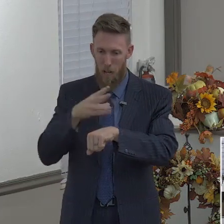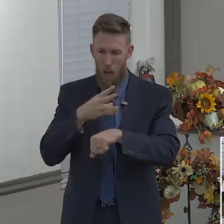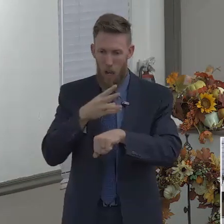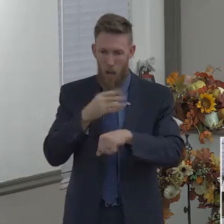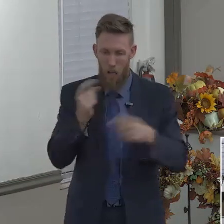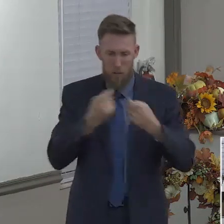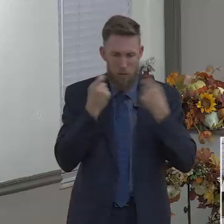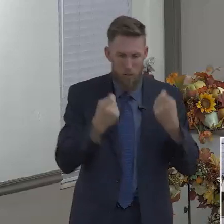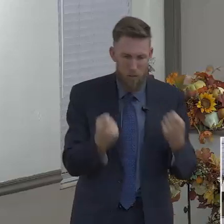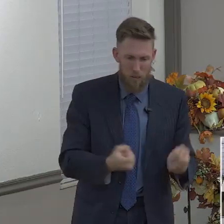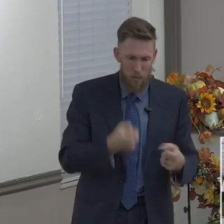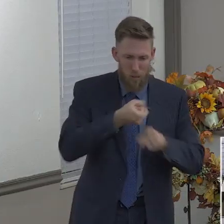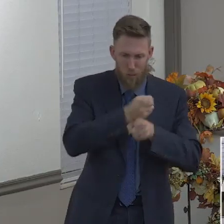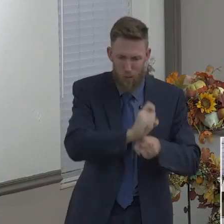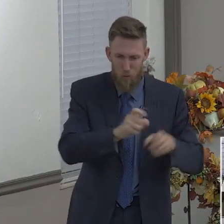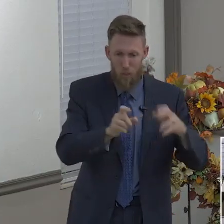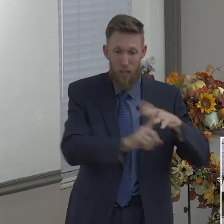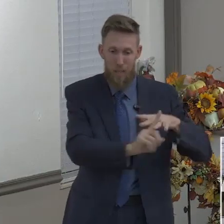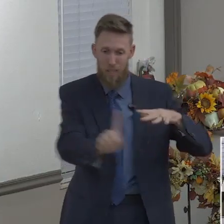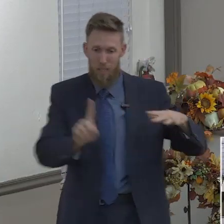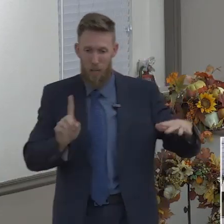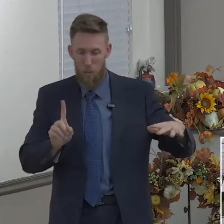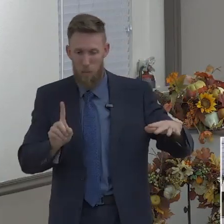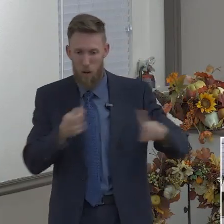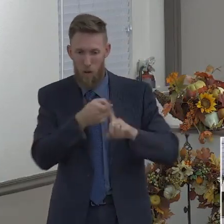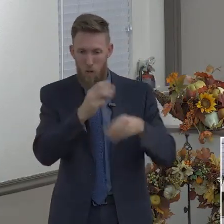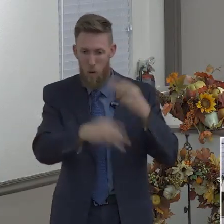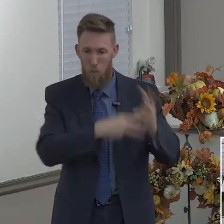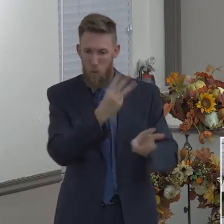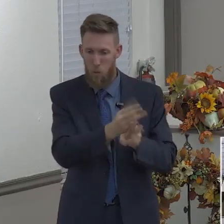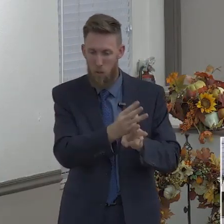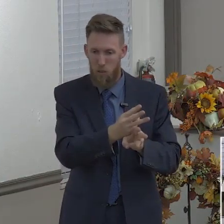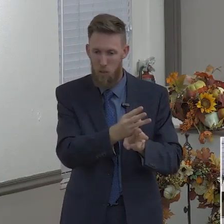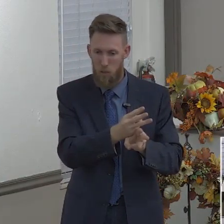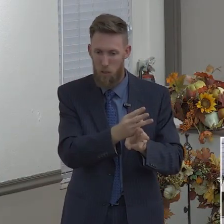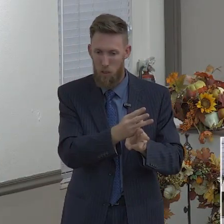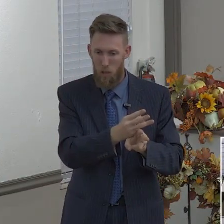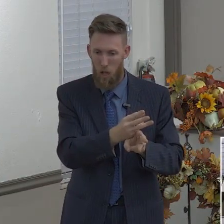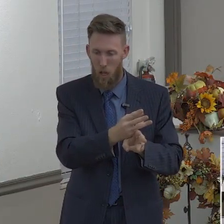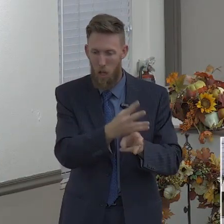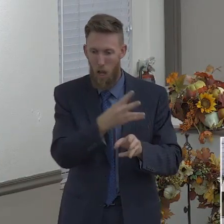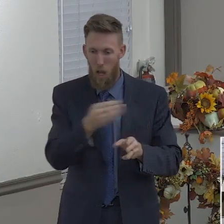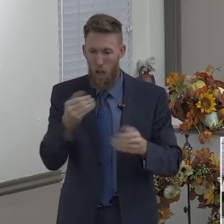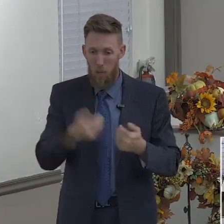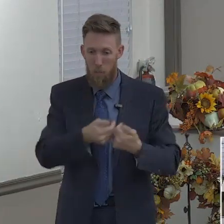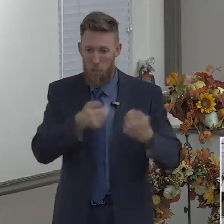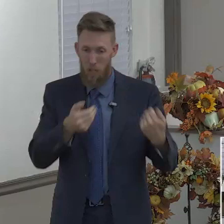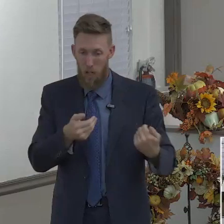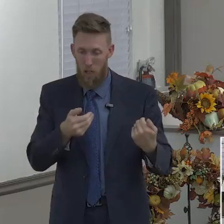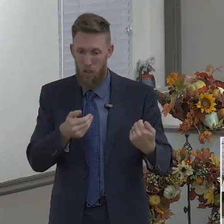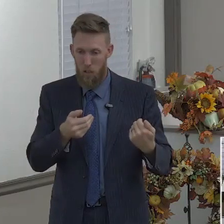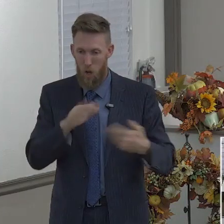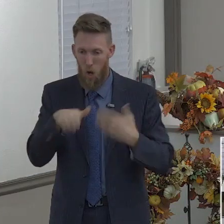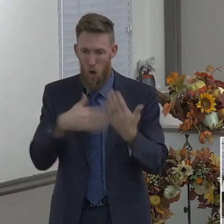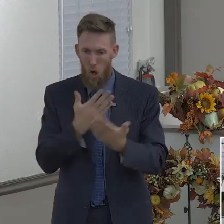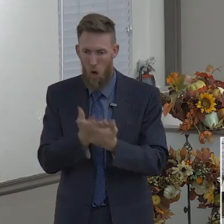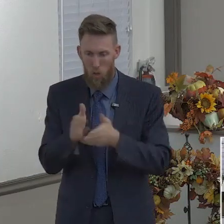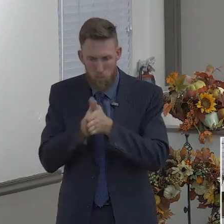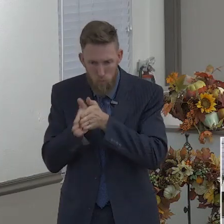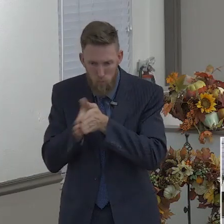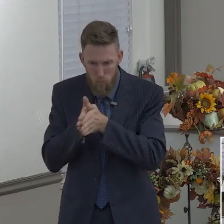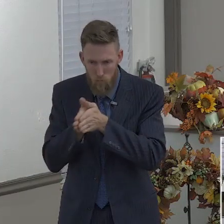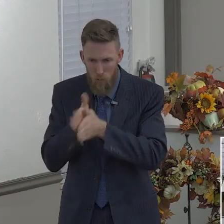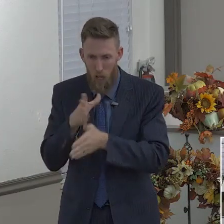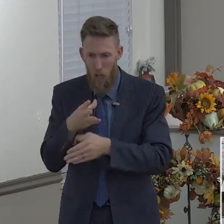and besides this, and beside this, giving all diligence, add to your faith virtue, and to virtue knowledge, and to knowledge